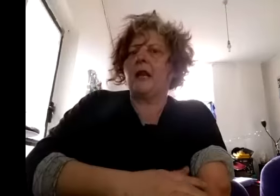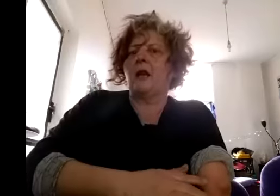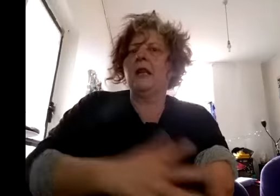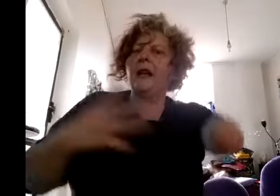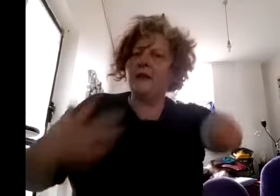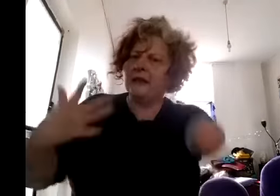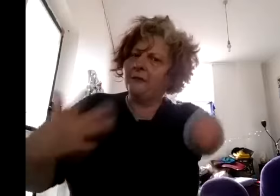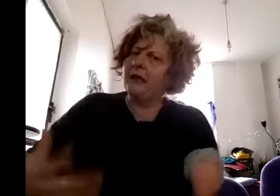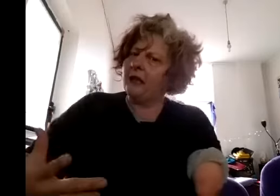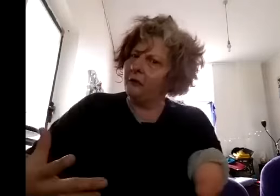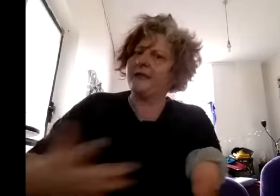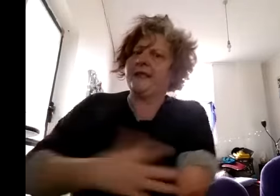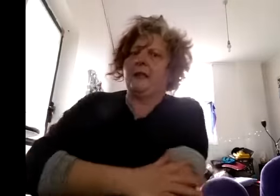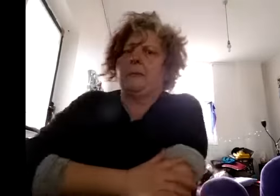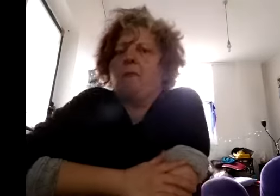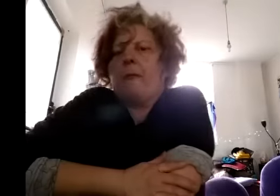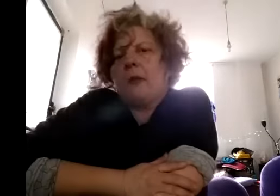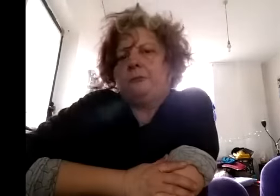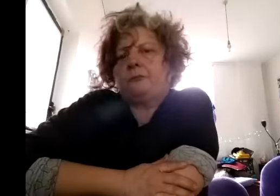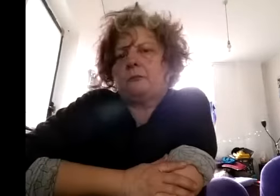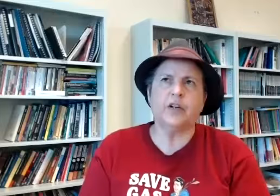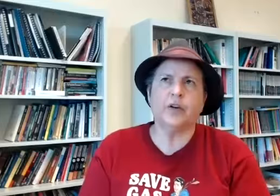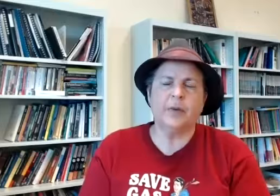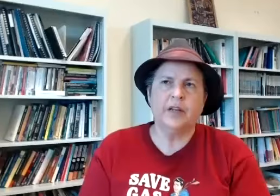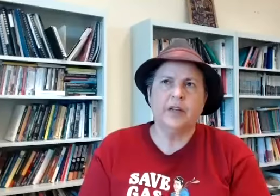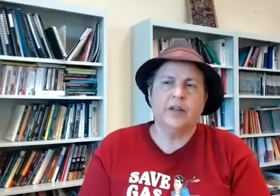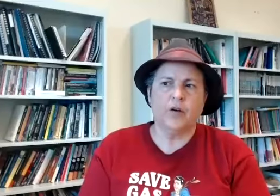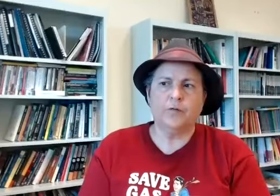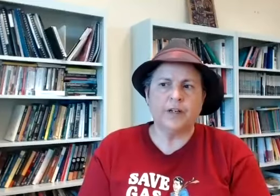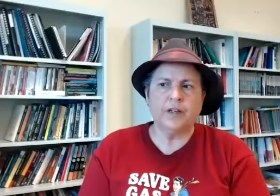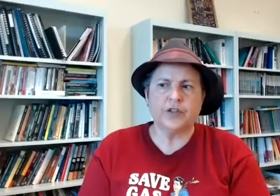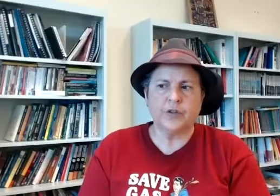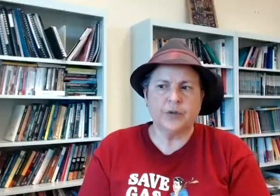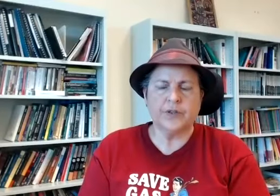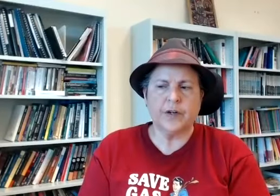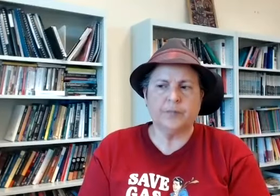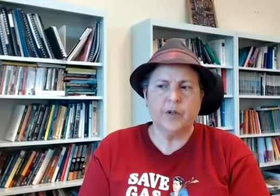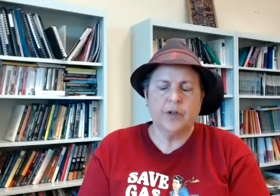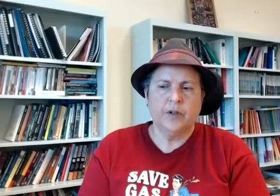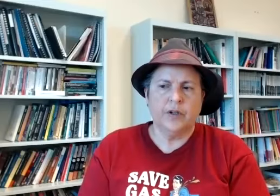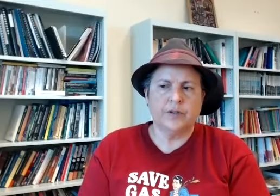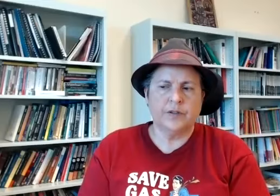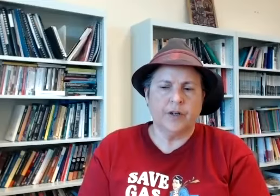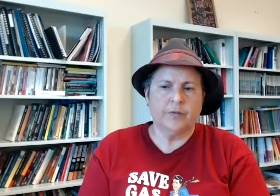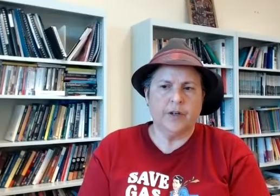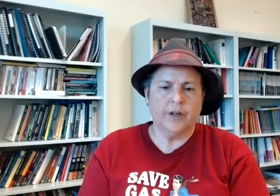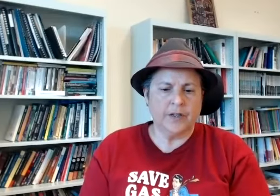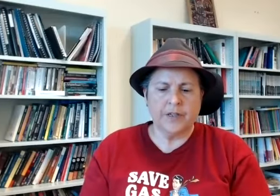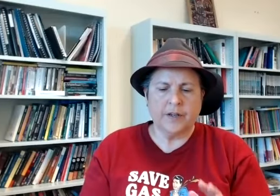and I think interesting I think so and I think you know I mean the whole funding issue is um is you know and I guess another